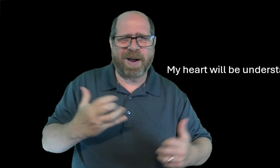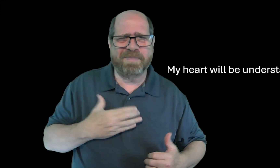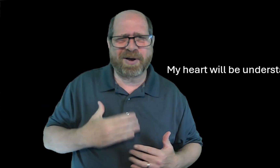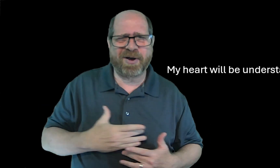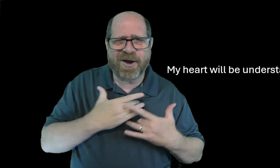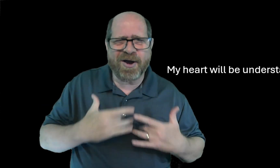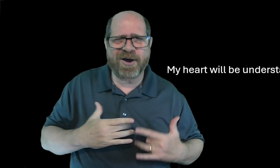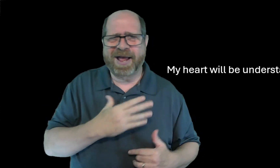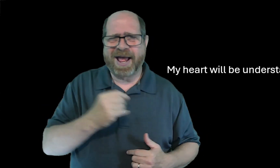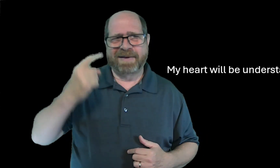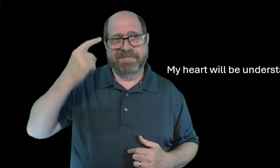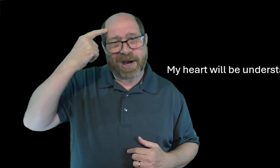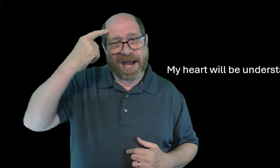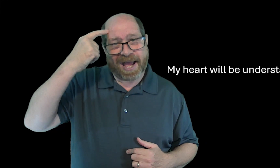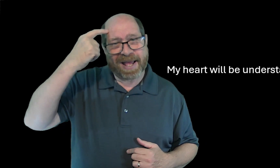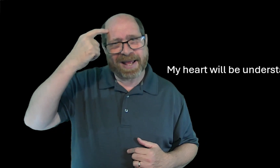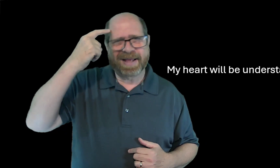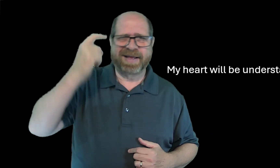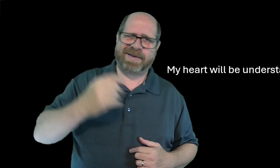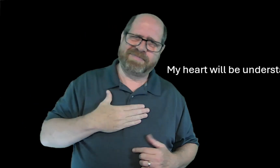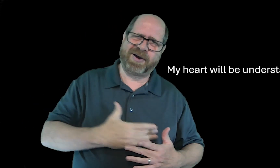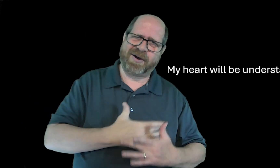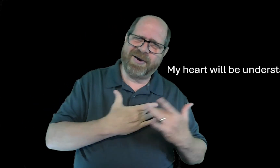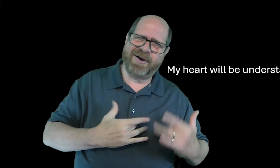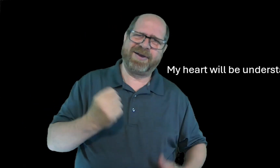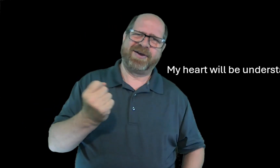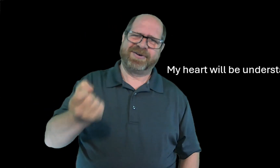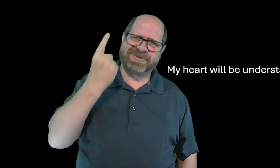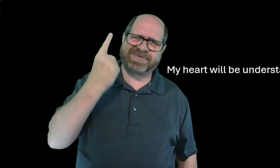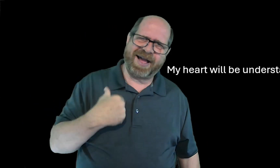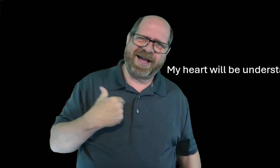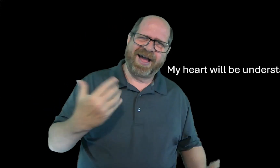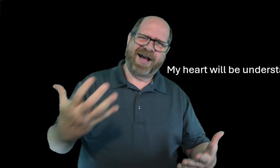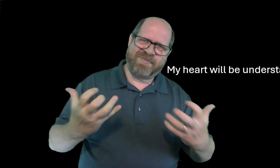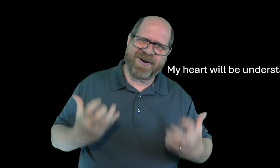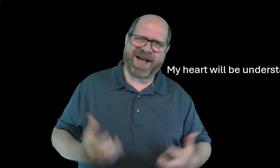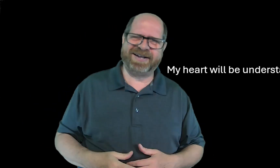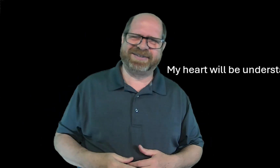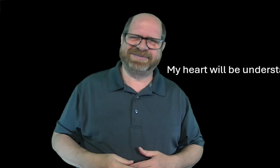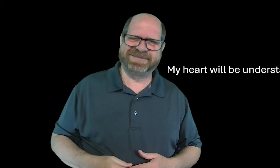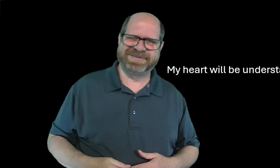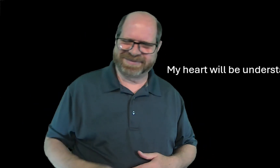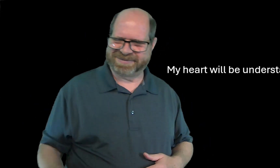I want my heart and my mind to understand. That's what I want.